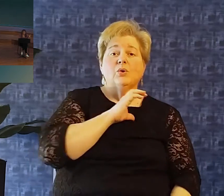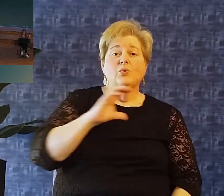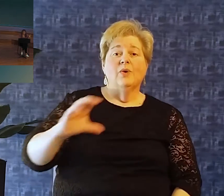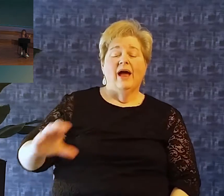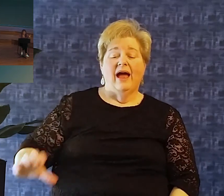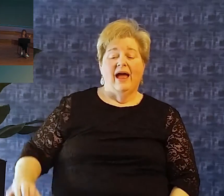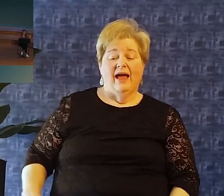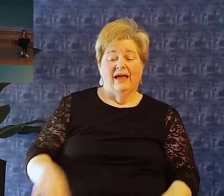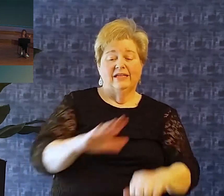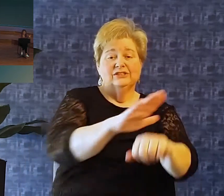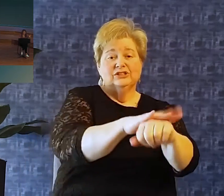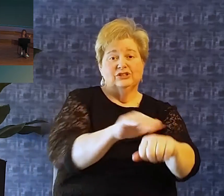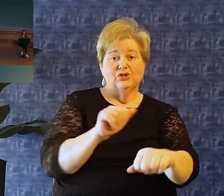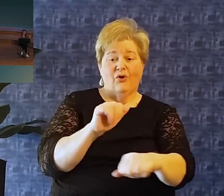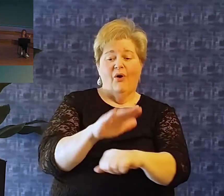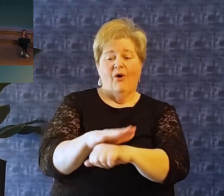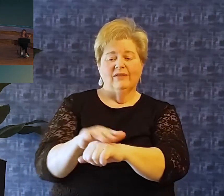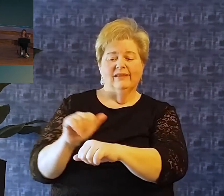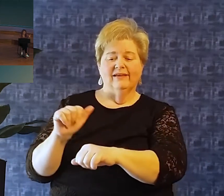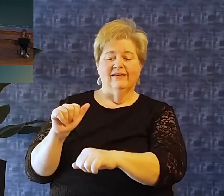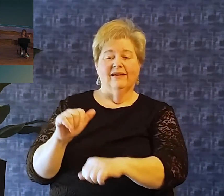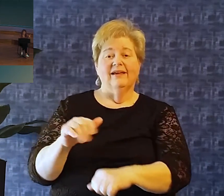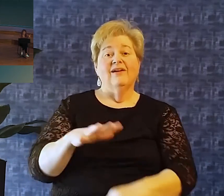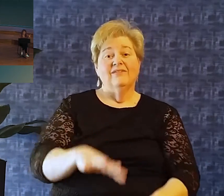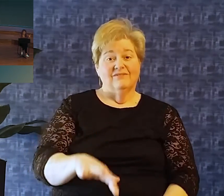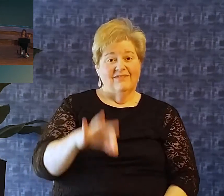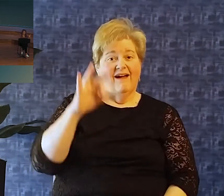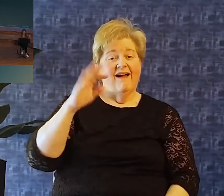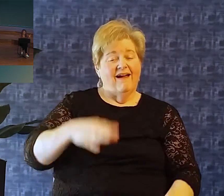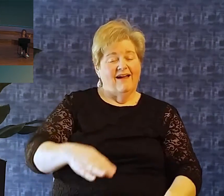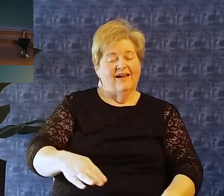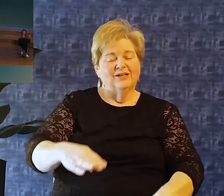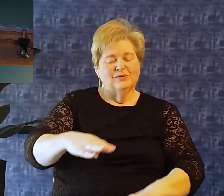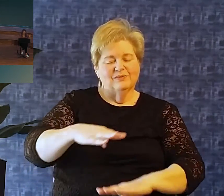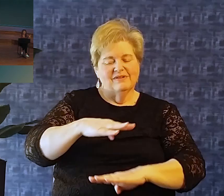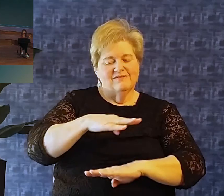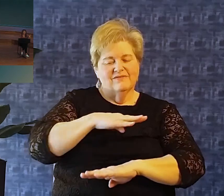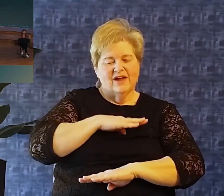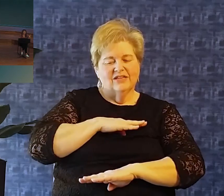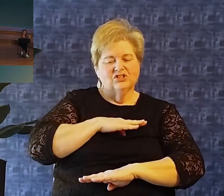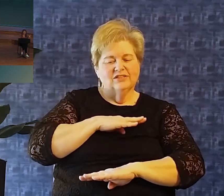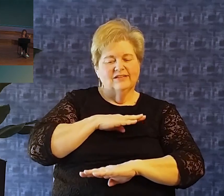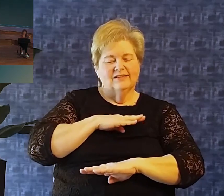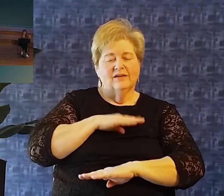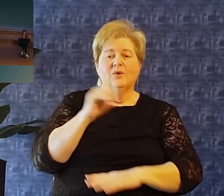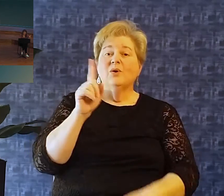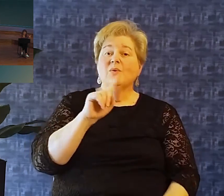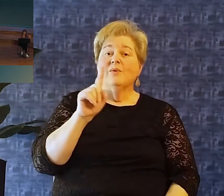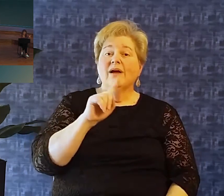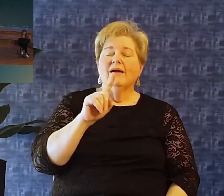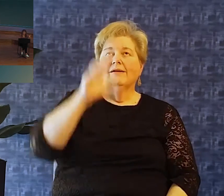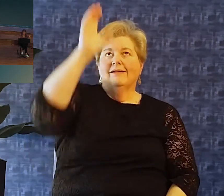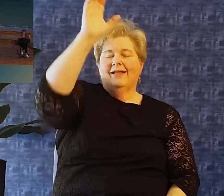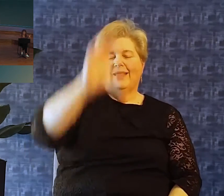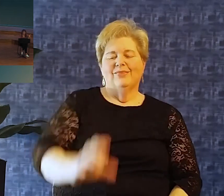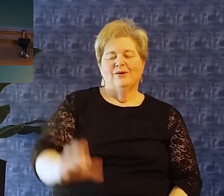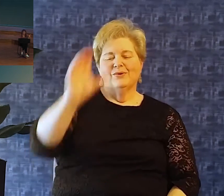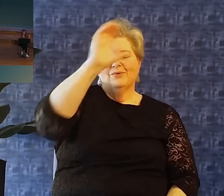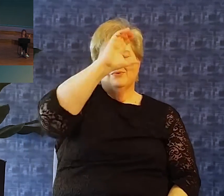Christ is calling, find, refreshing At